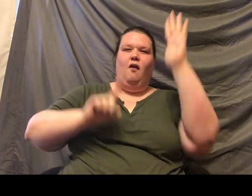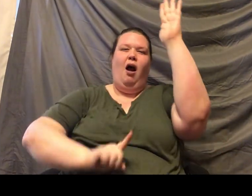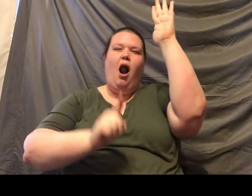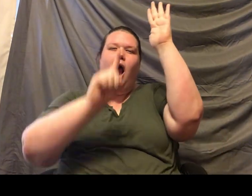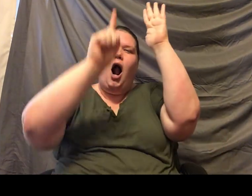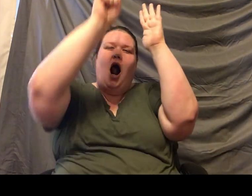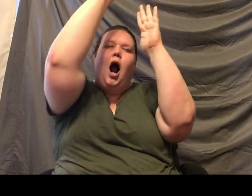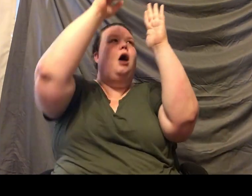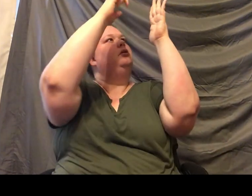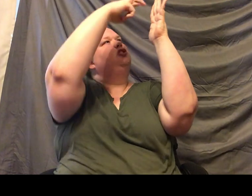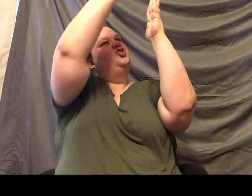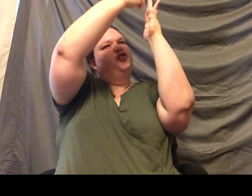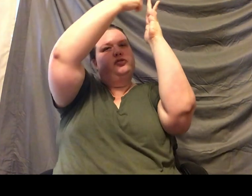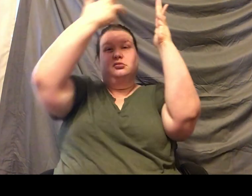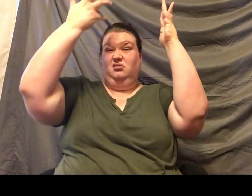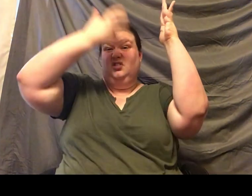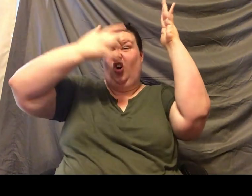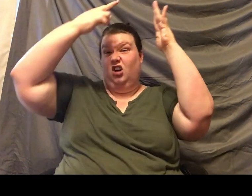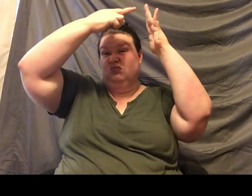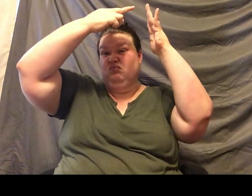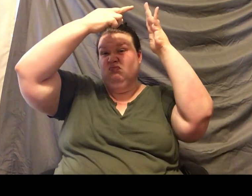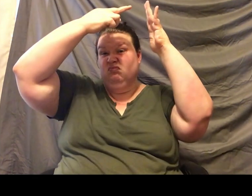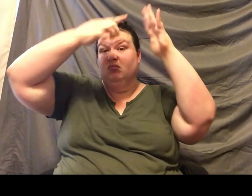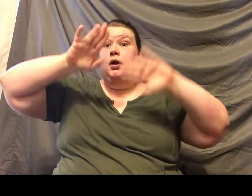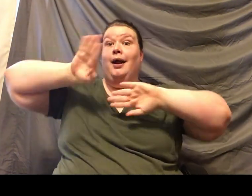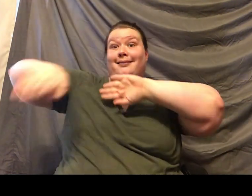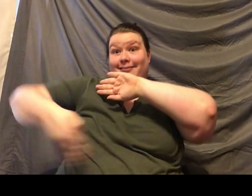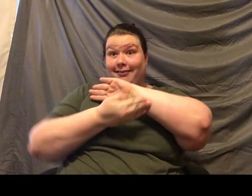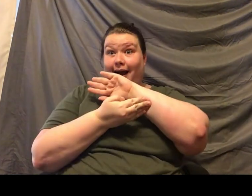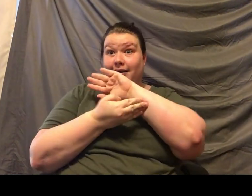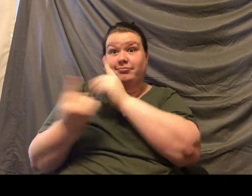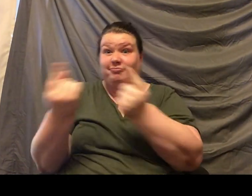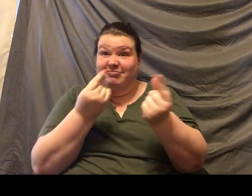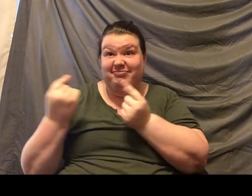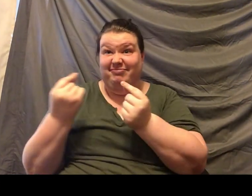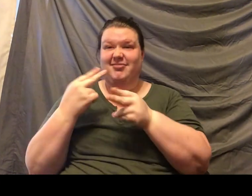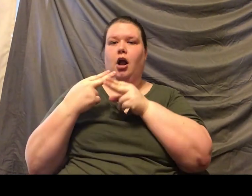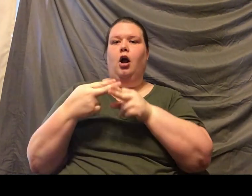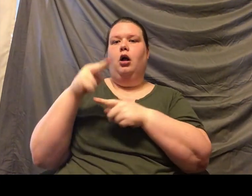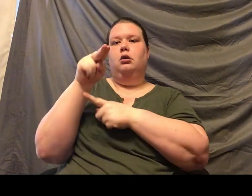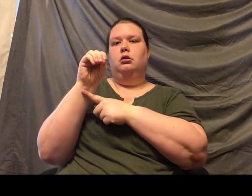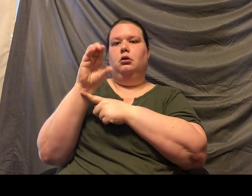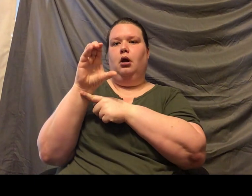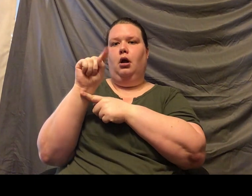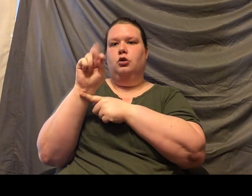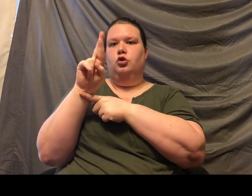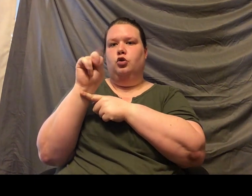there all year round. It's pretty dark way up in the trees. And since they are mainly nocturnal, they are only awake at night. They don't really need to see